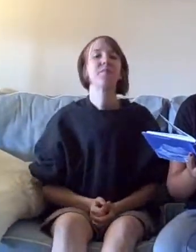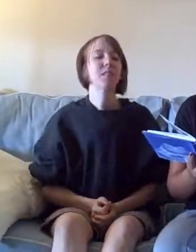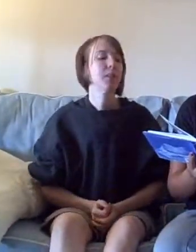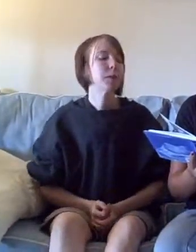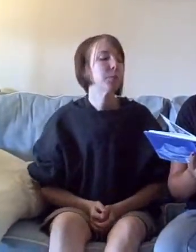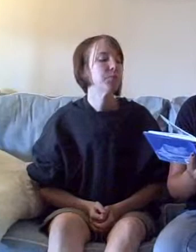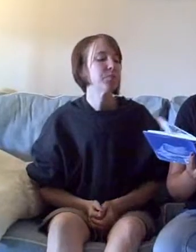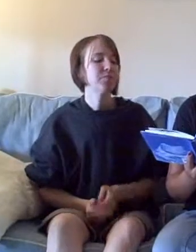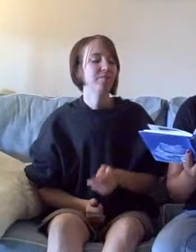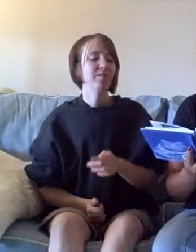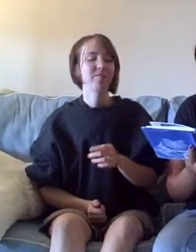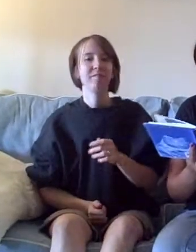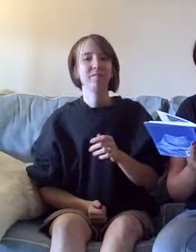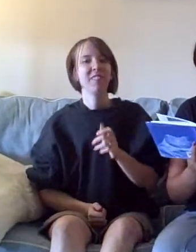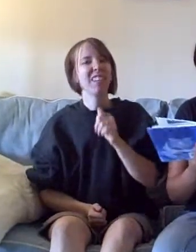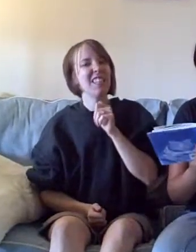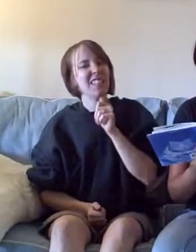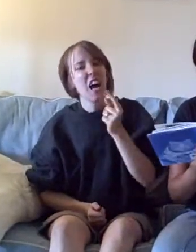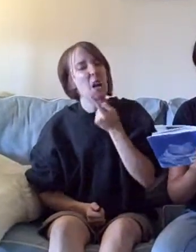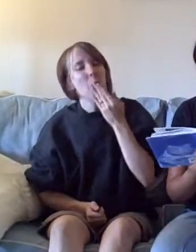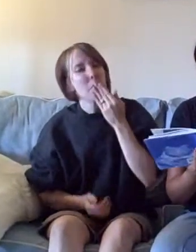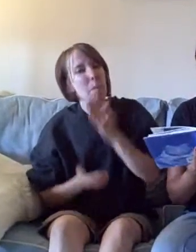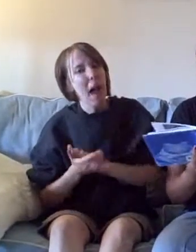This is not always such a bad thing.